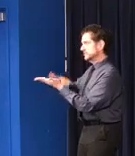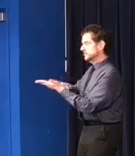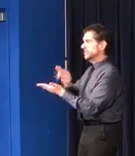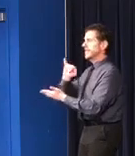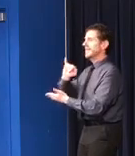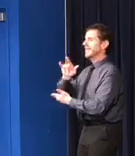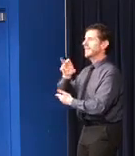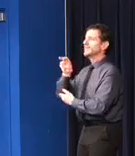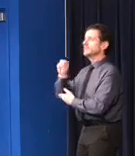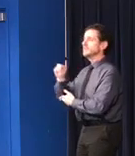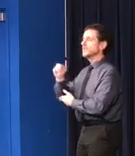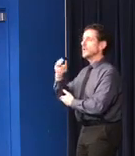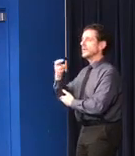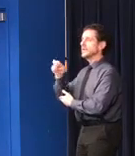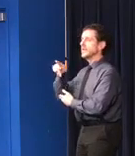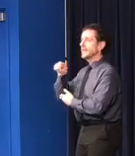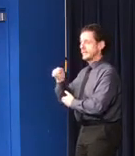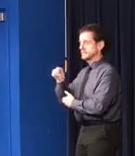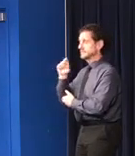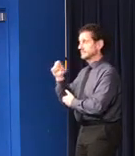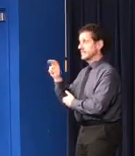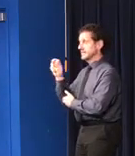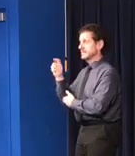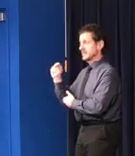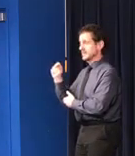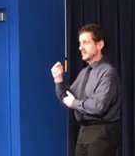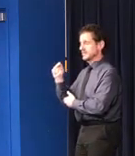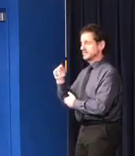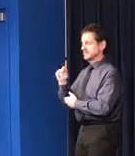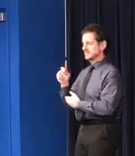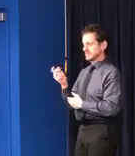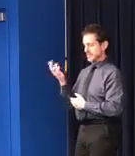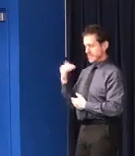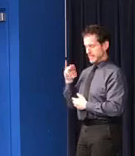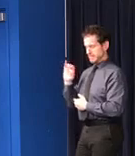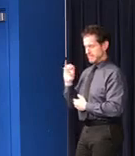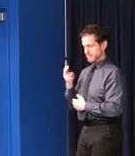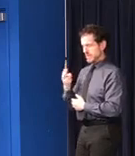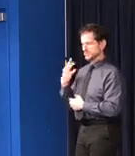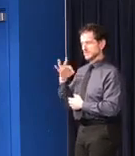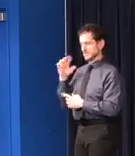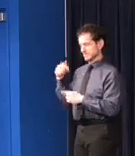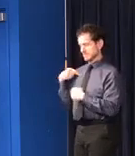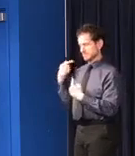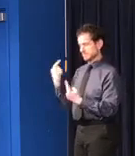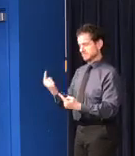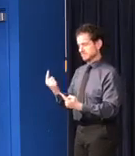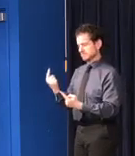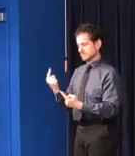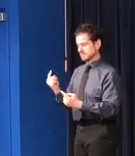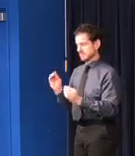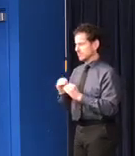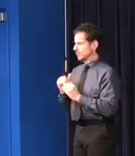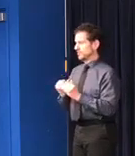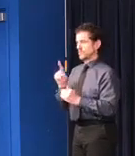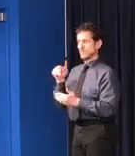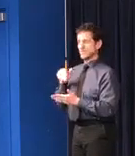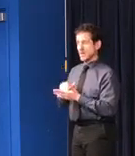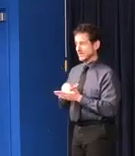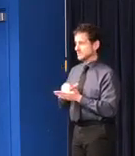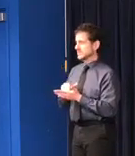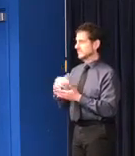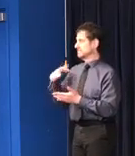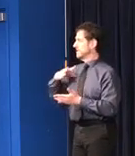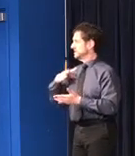.net. Since March 19th, over a thousand medical and non-medical volunteers have